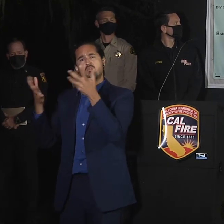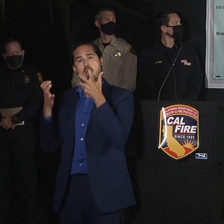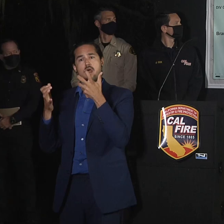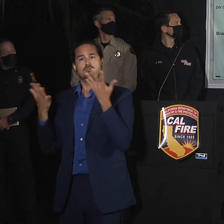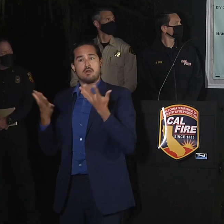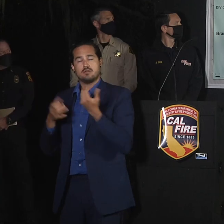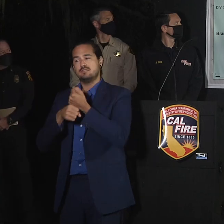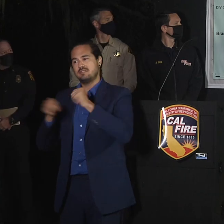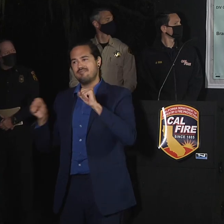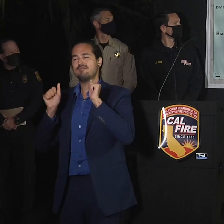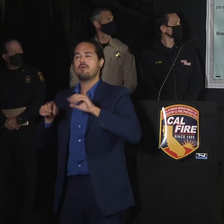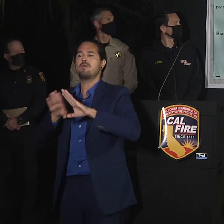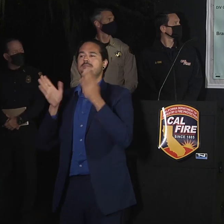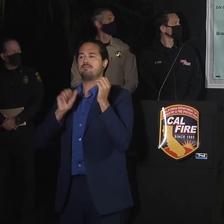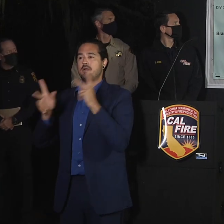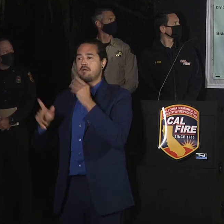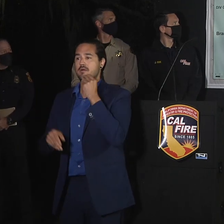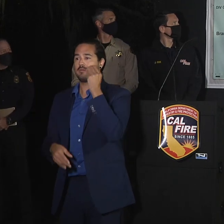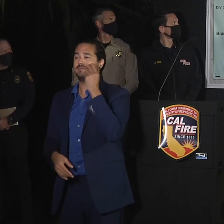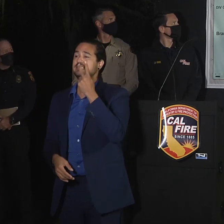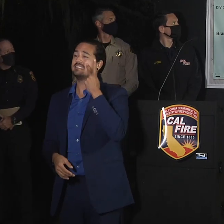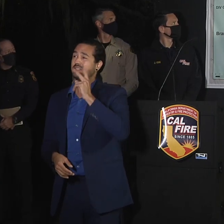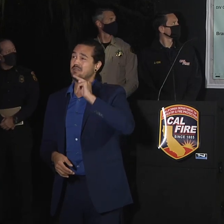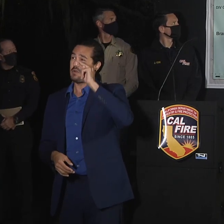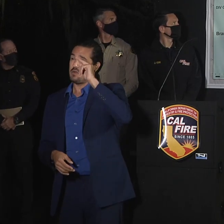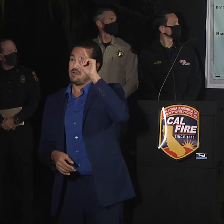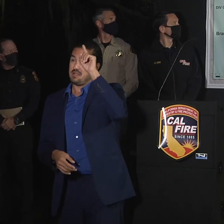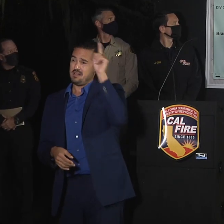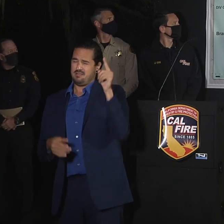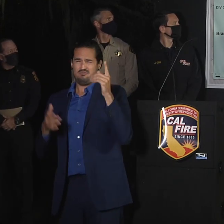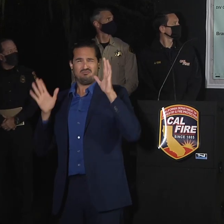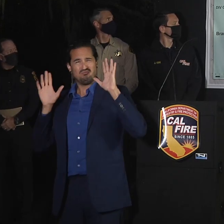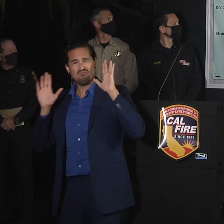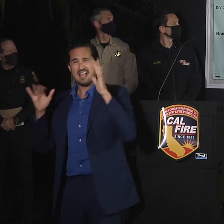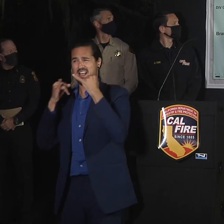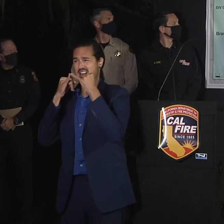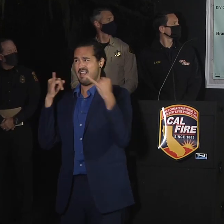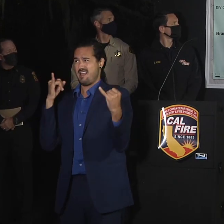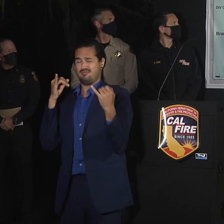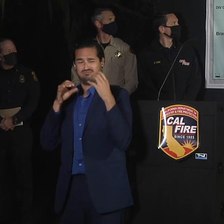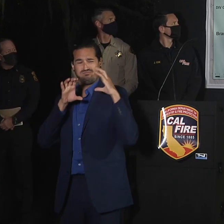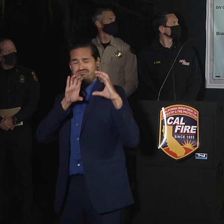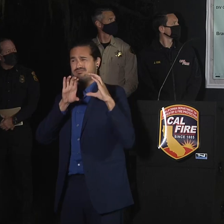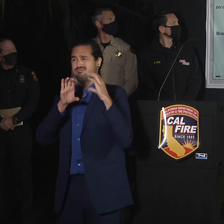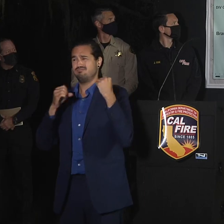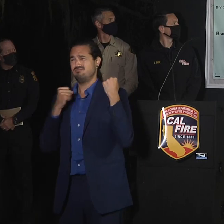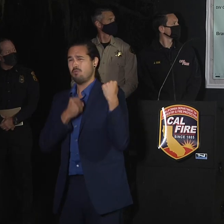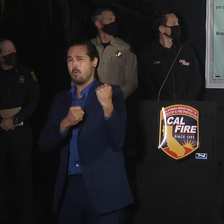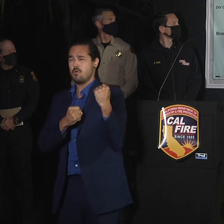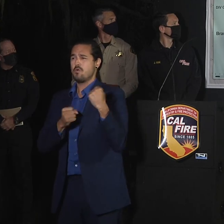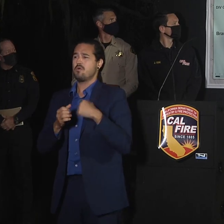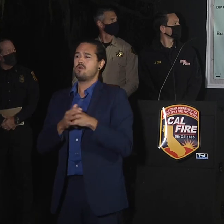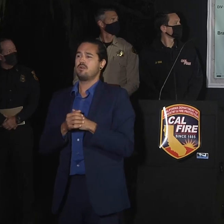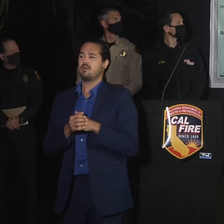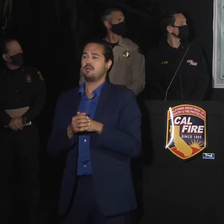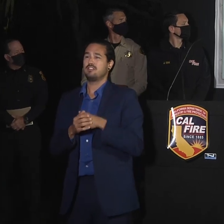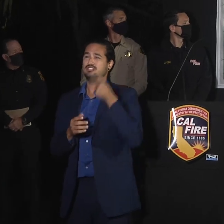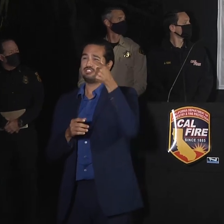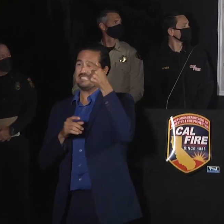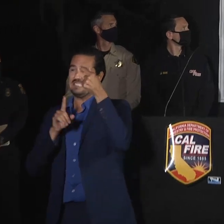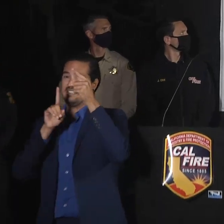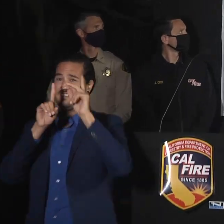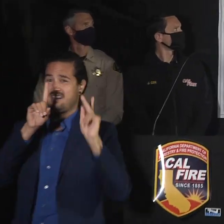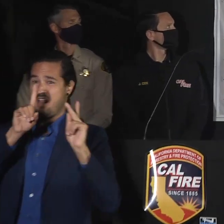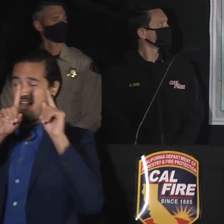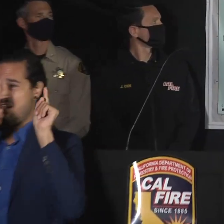zone of our fire, we're starting to see a lot of great progress in that north zone. Again, our line is held in Division Gulf and Kilo. Again, that